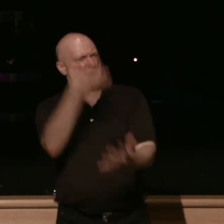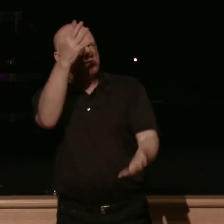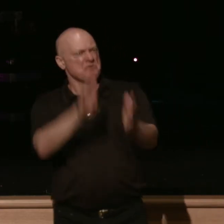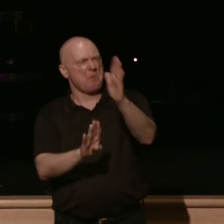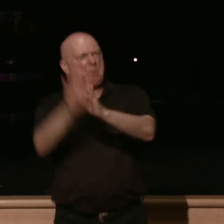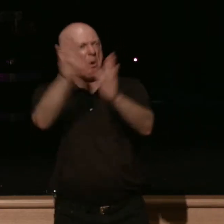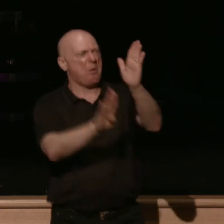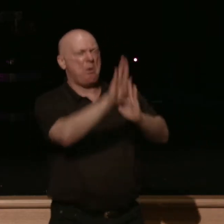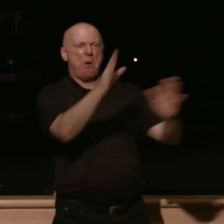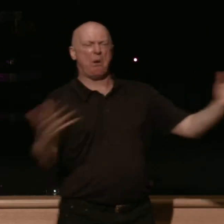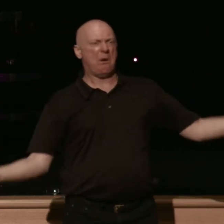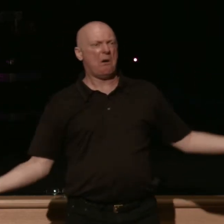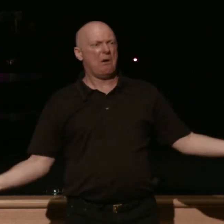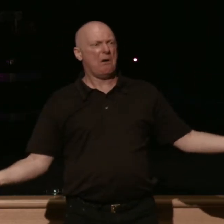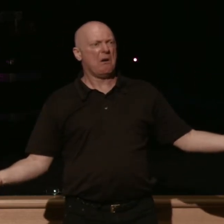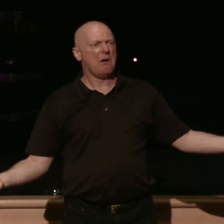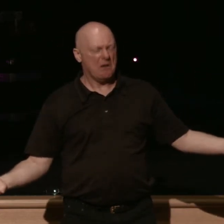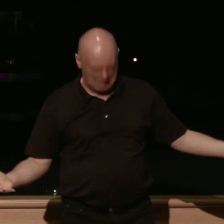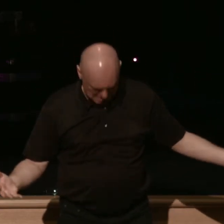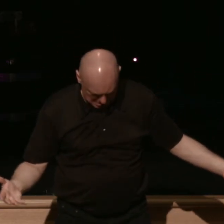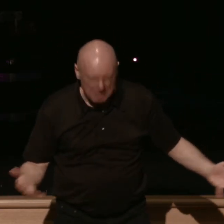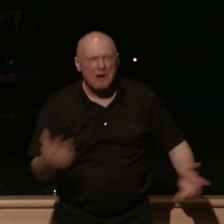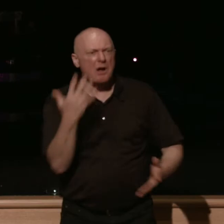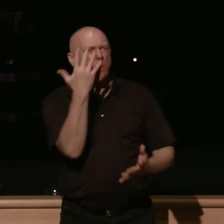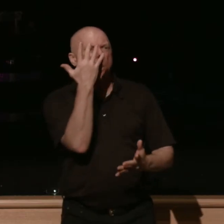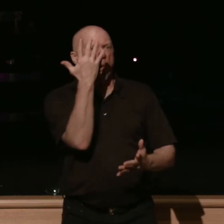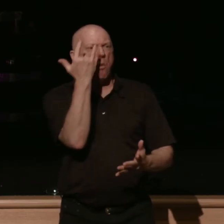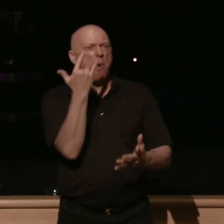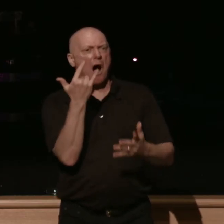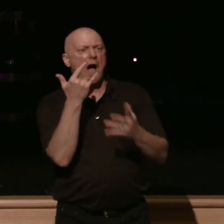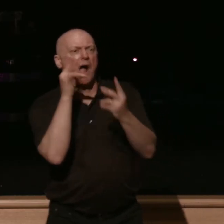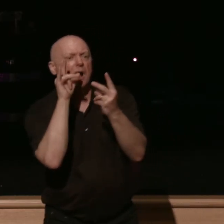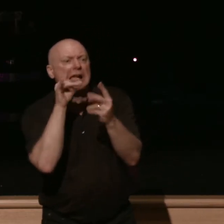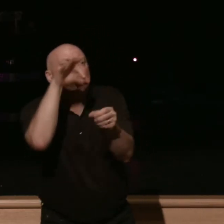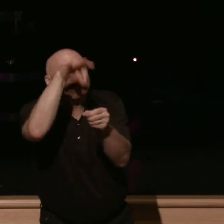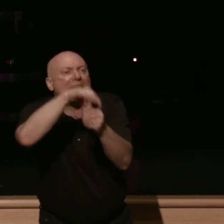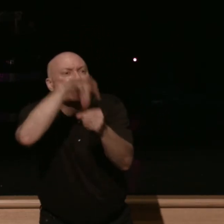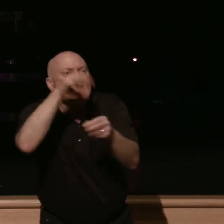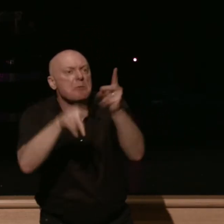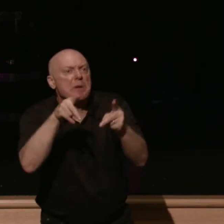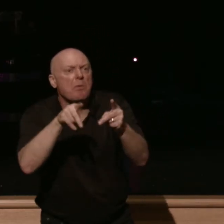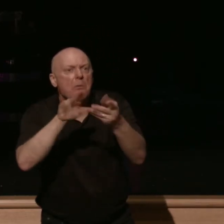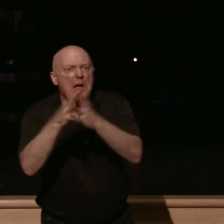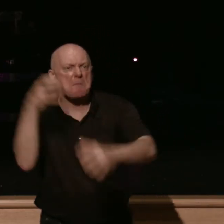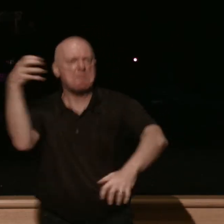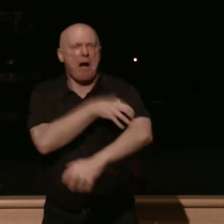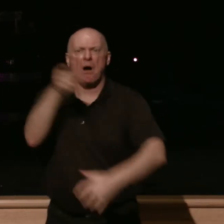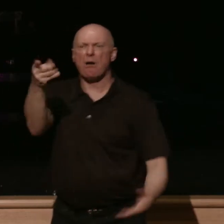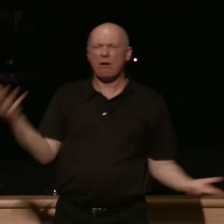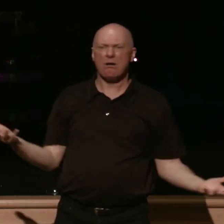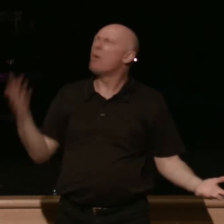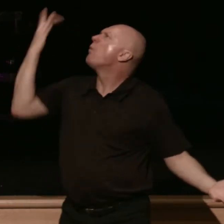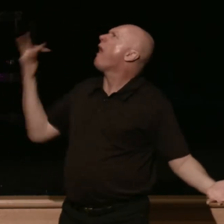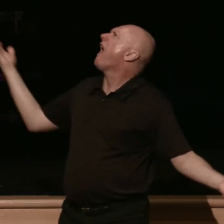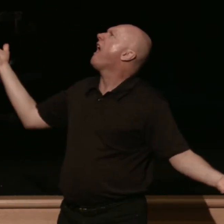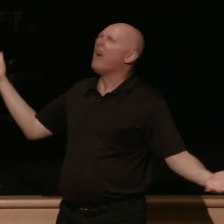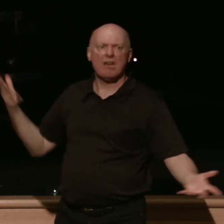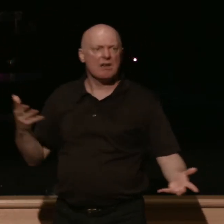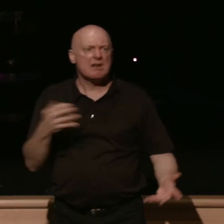Why is it that despicable people are elected to high offices and given so much power? Why is it that the greedy, the selfish,